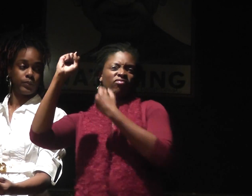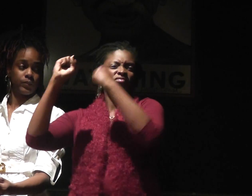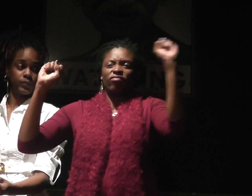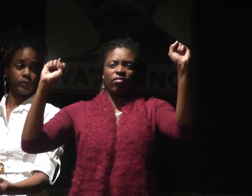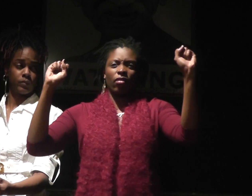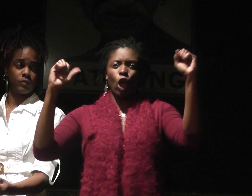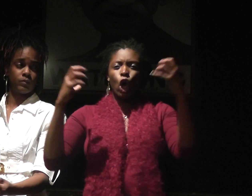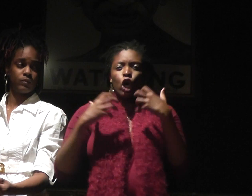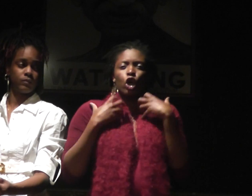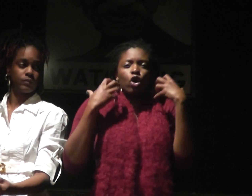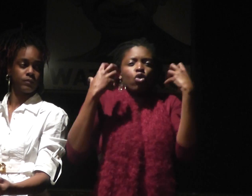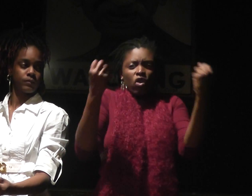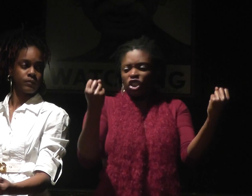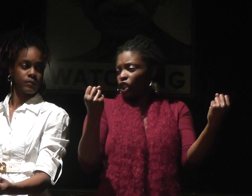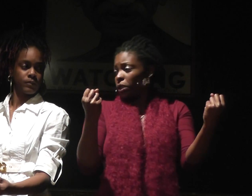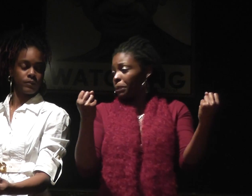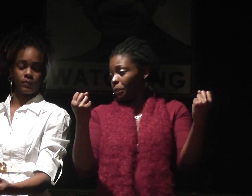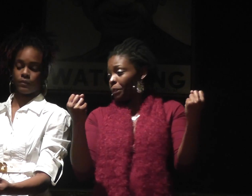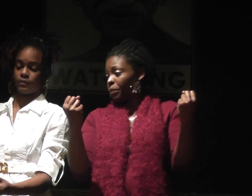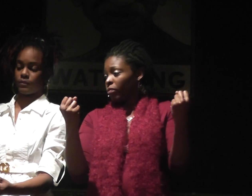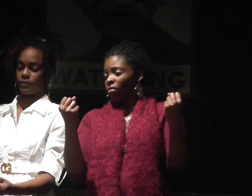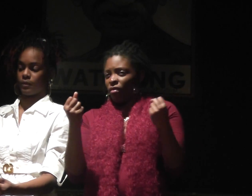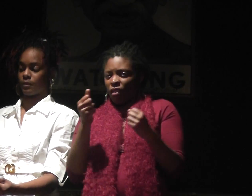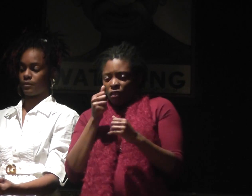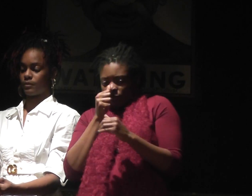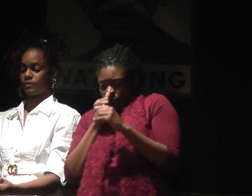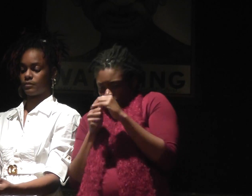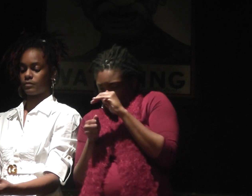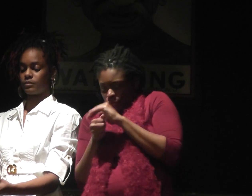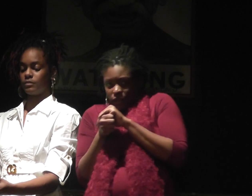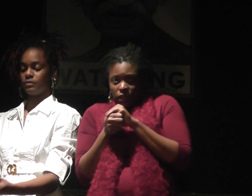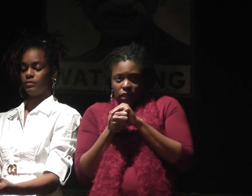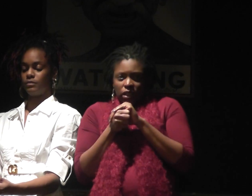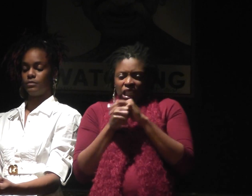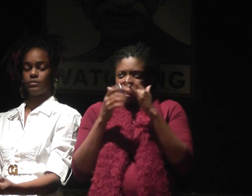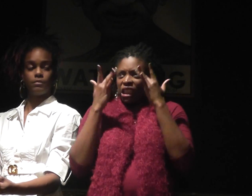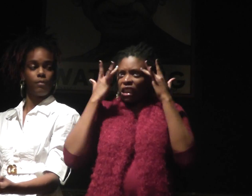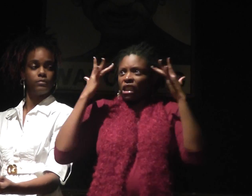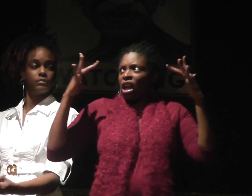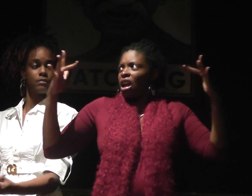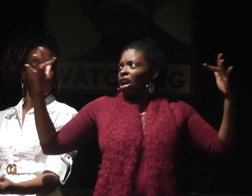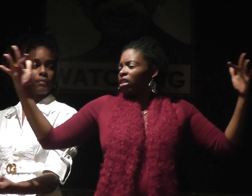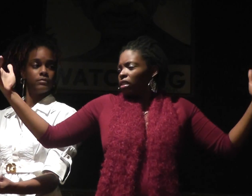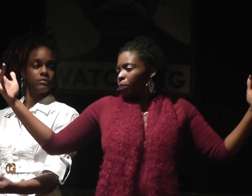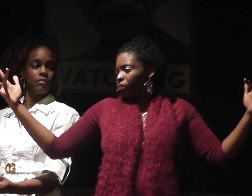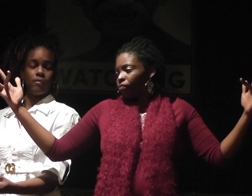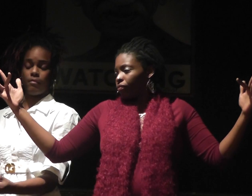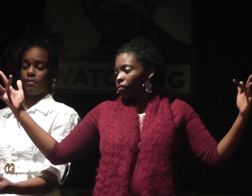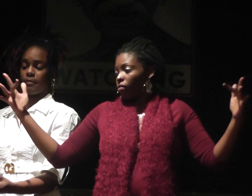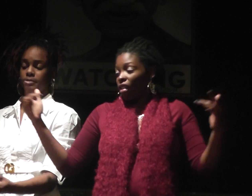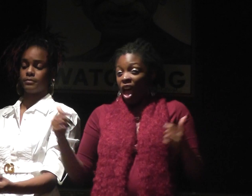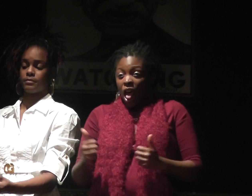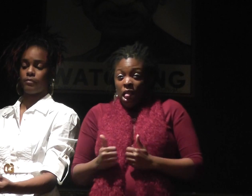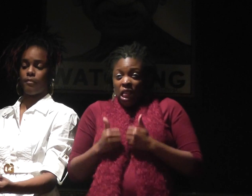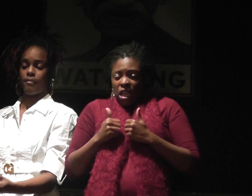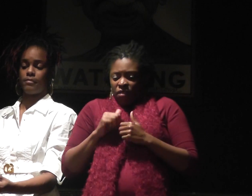now we revolted. They're courageous, the hiding,